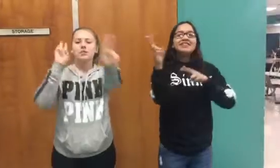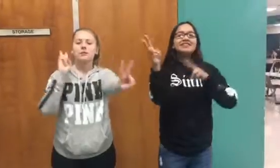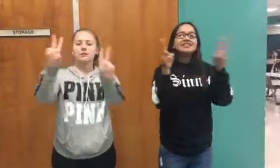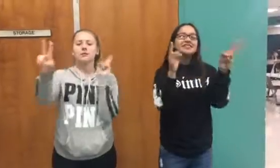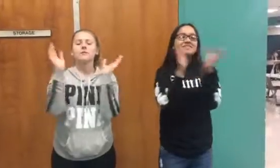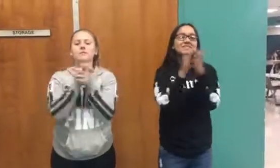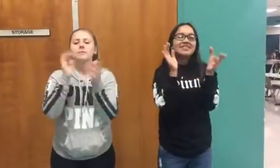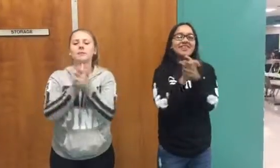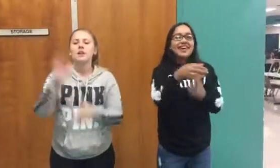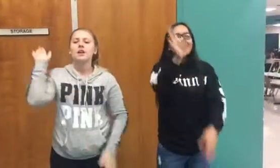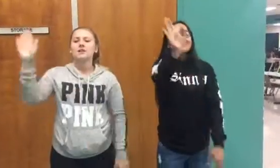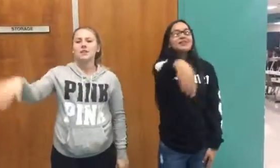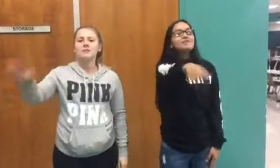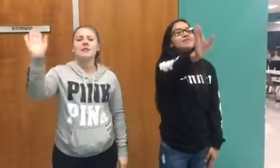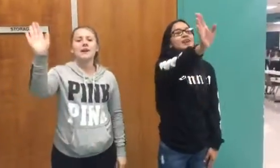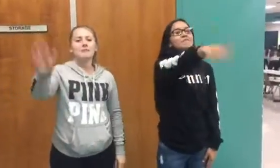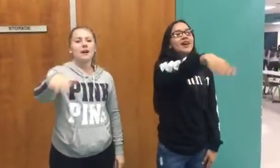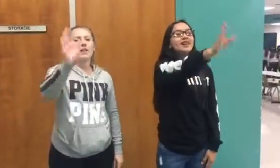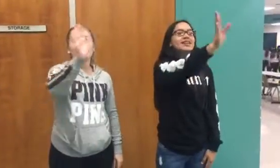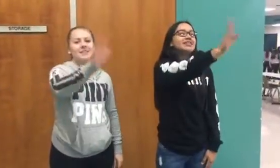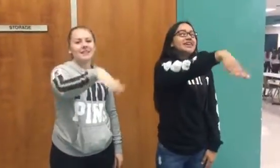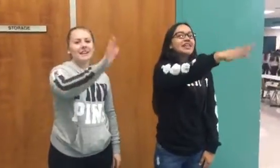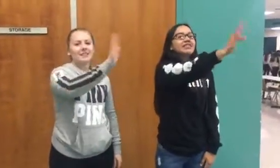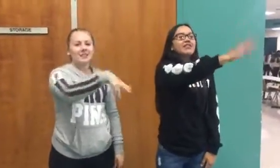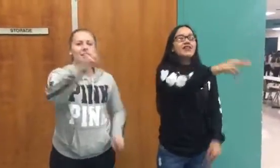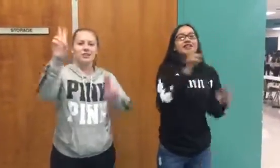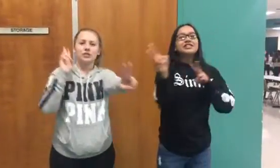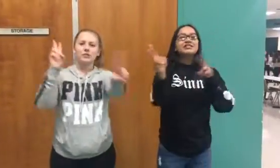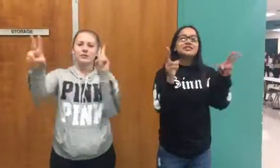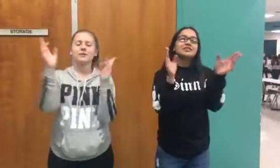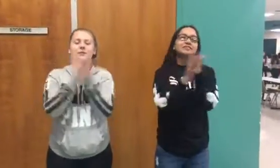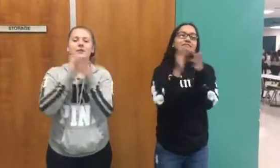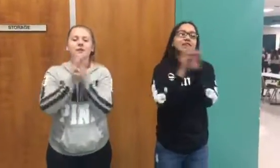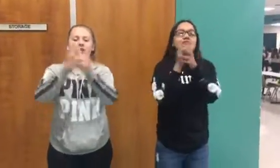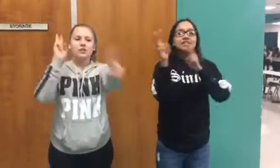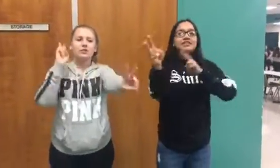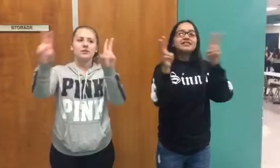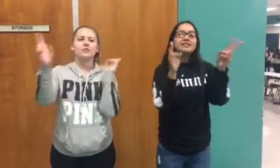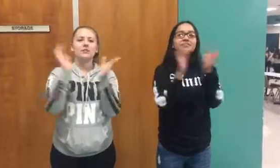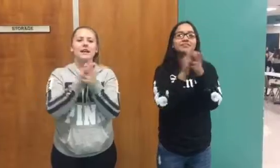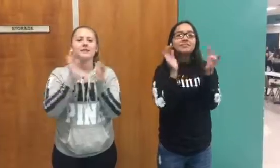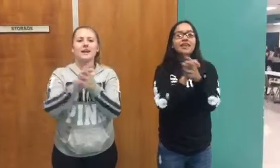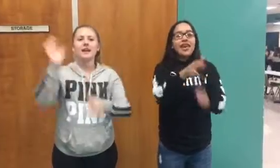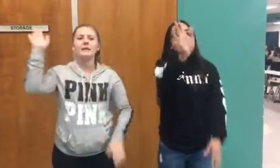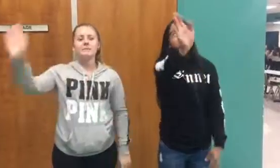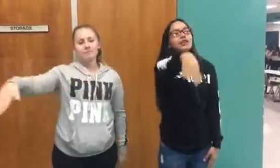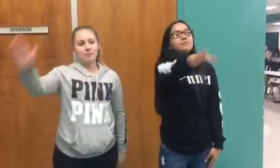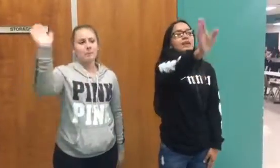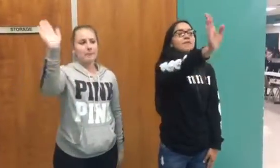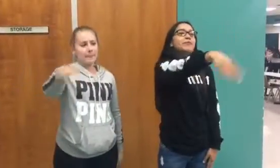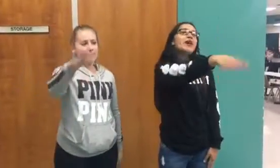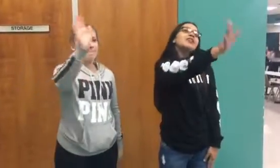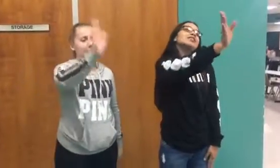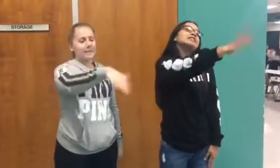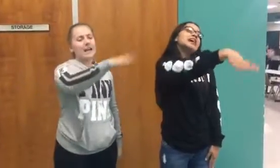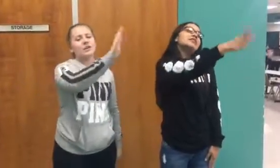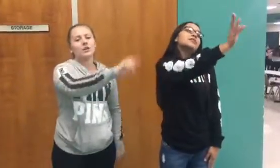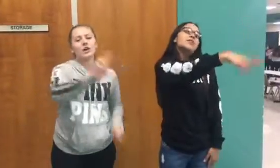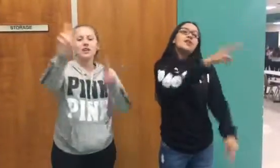Shoot it! Dribble that ball on down the court. Shoot it! Shoot it! Last time, dribble that ball on down the court.